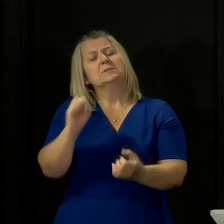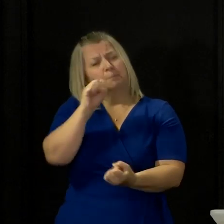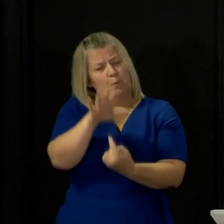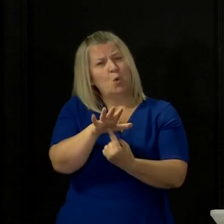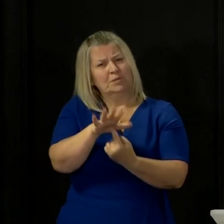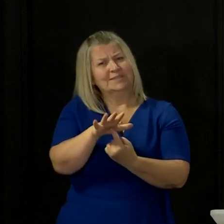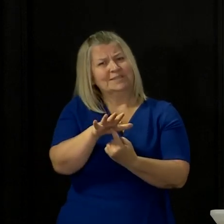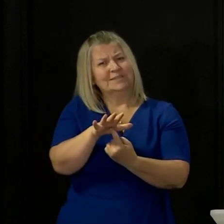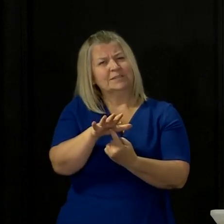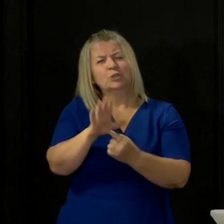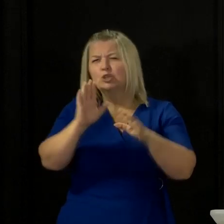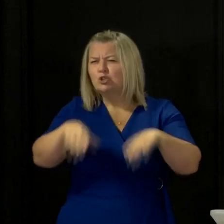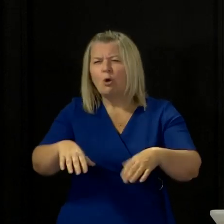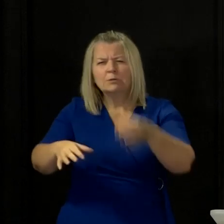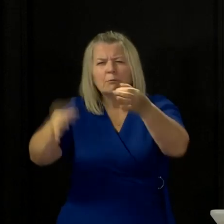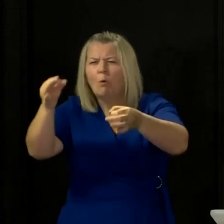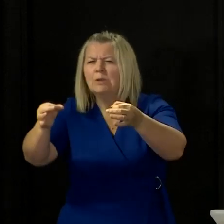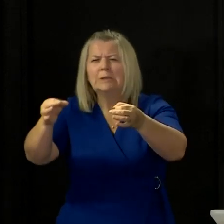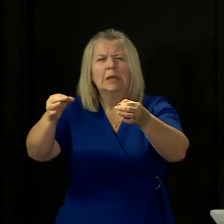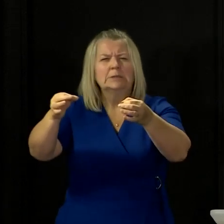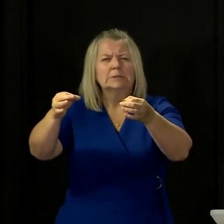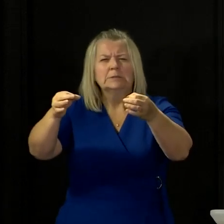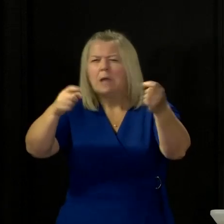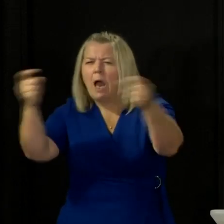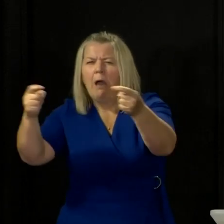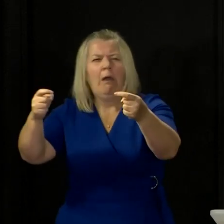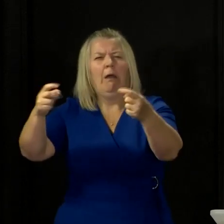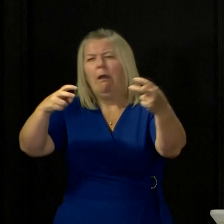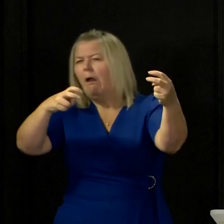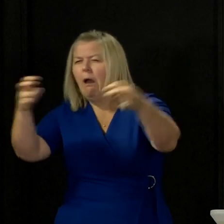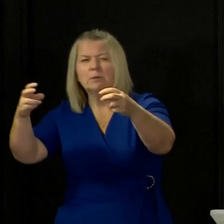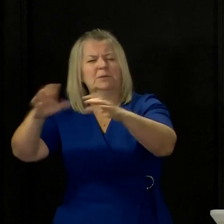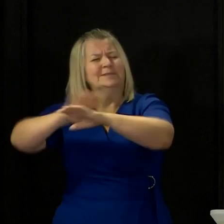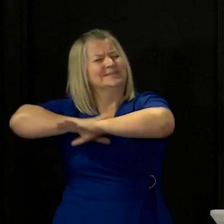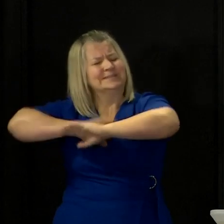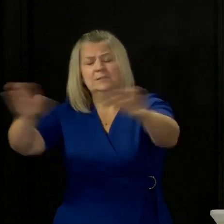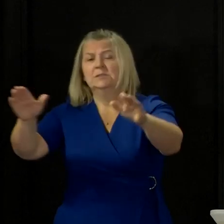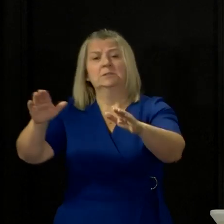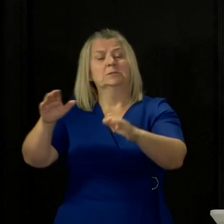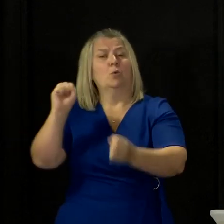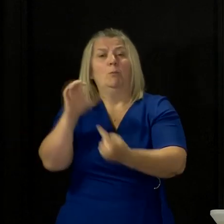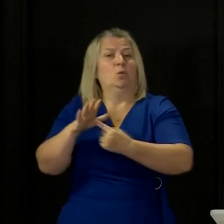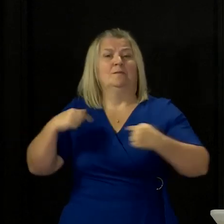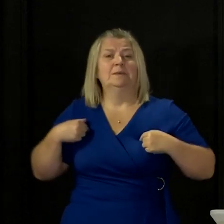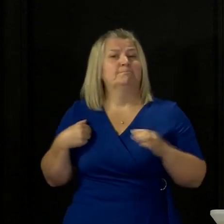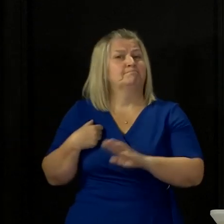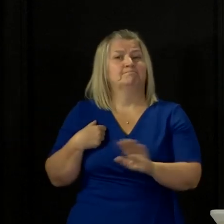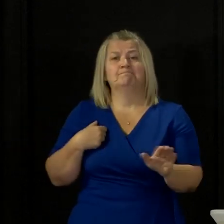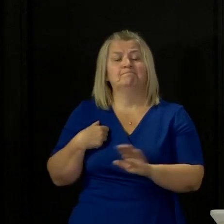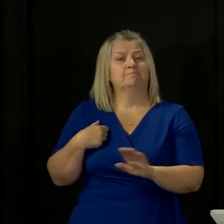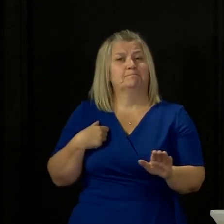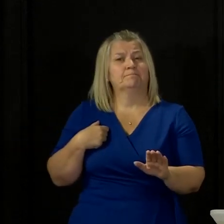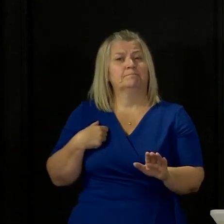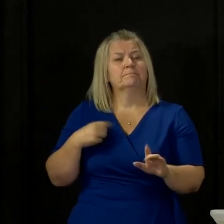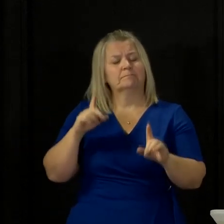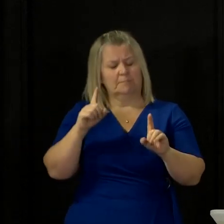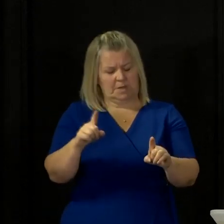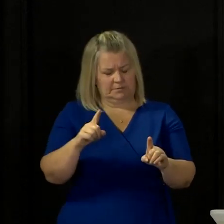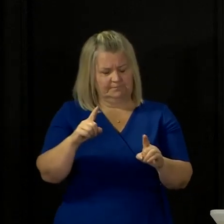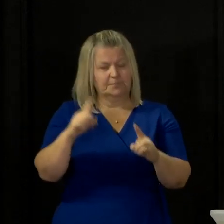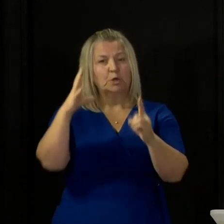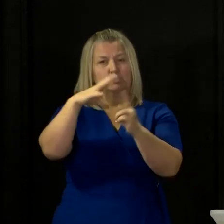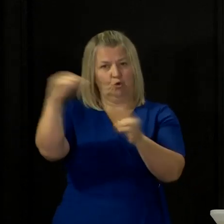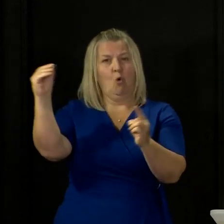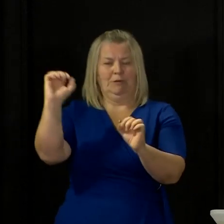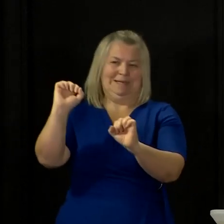than the traditional party political arguments and debates that we have. But I'm going to respond to the Tory call